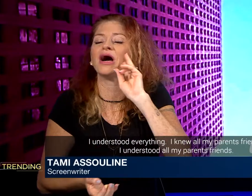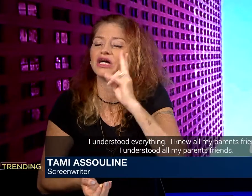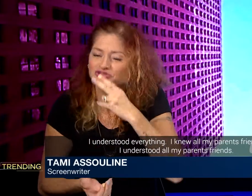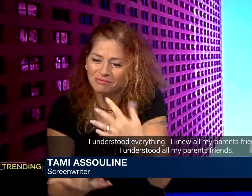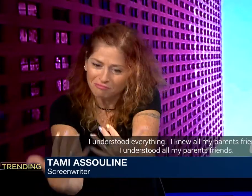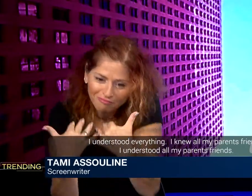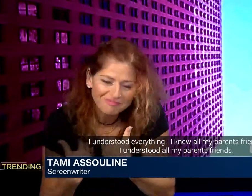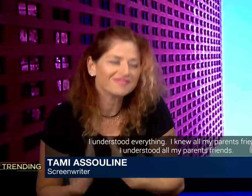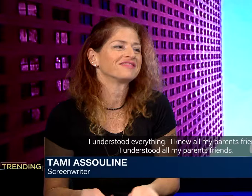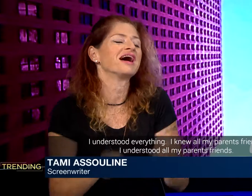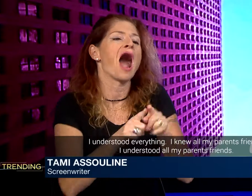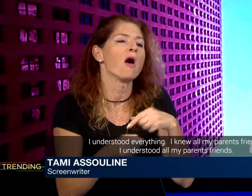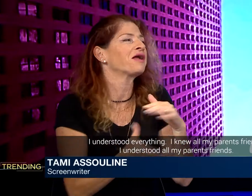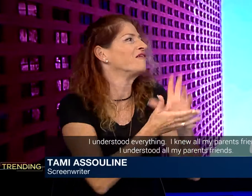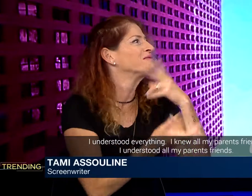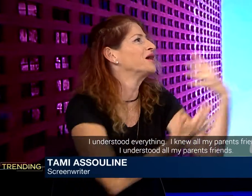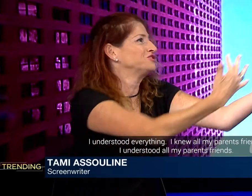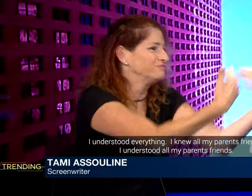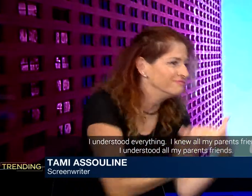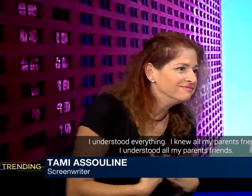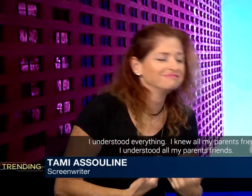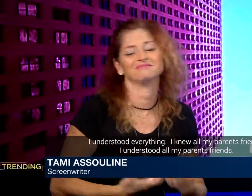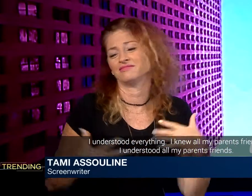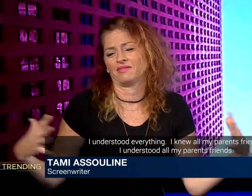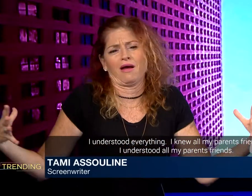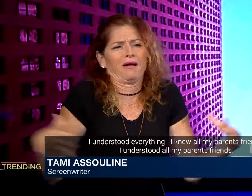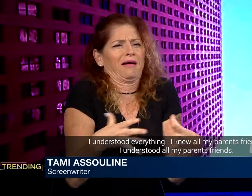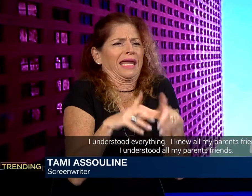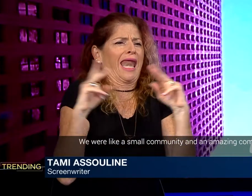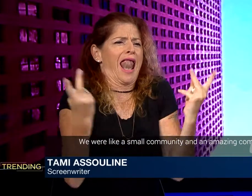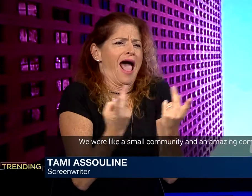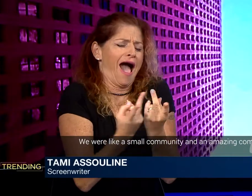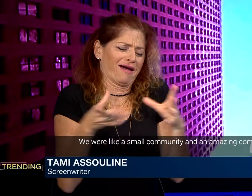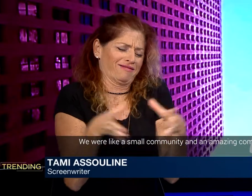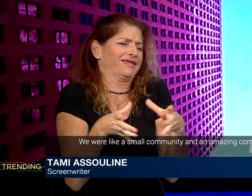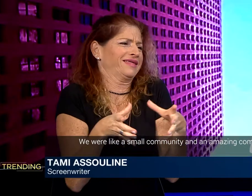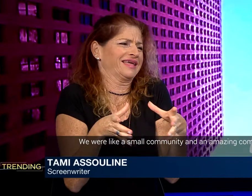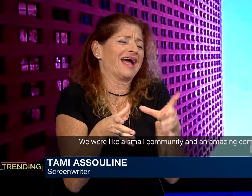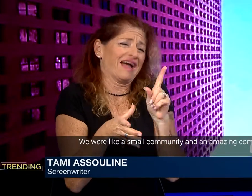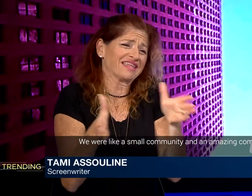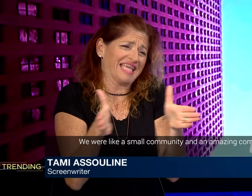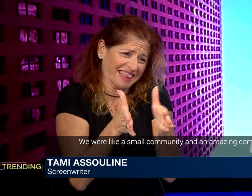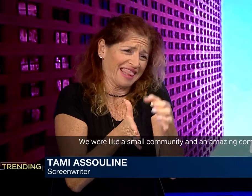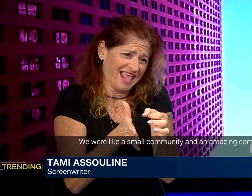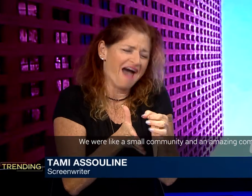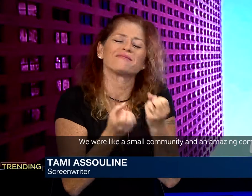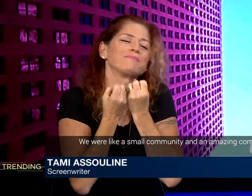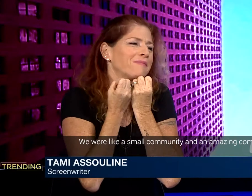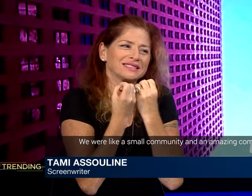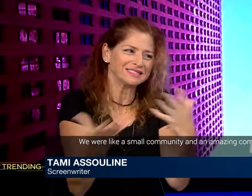I knew all my parents' friends and I understood all my parents' friends. So we like, we've been in like a small community. It is a very